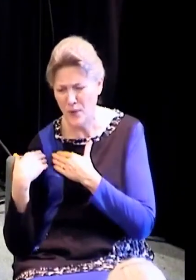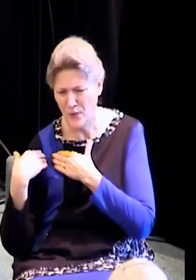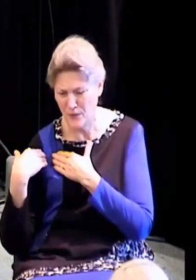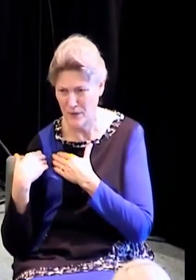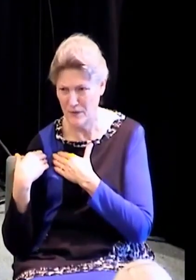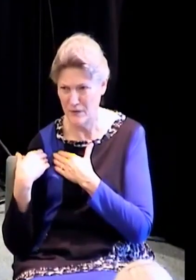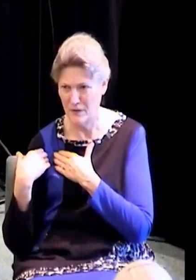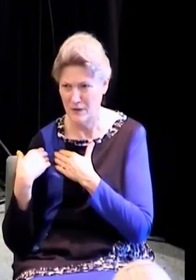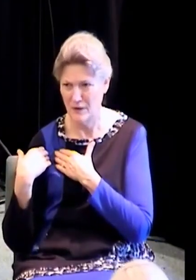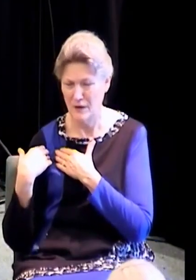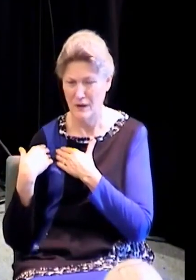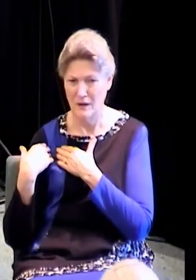Take my yoke upon you.